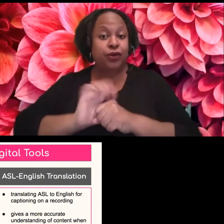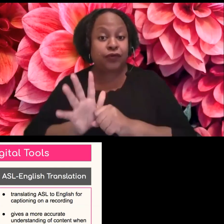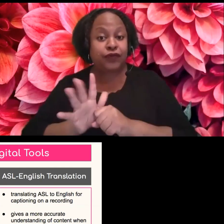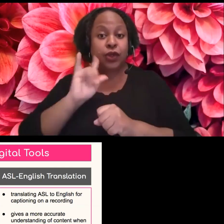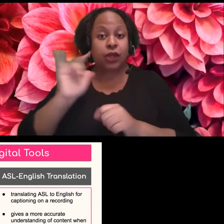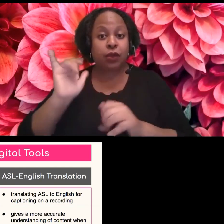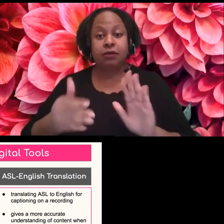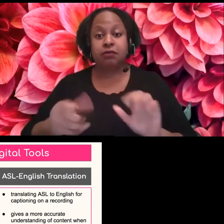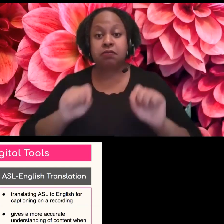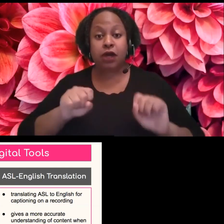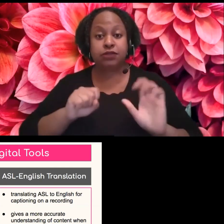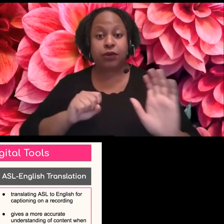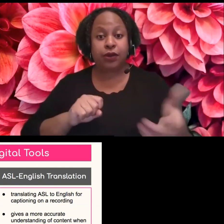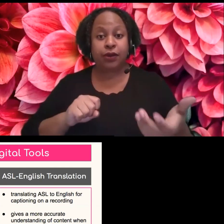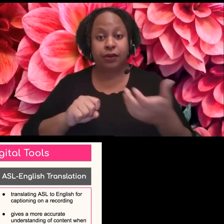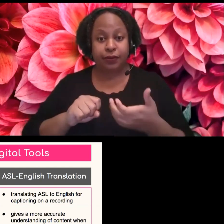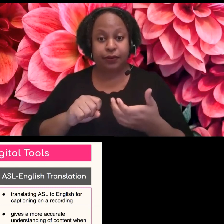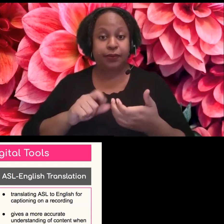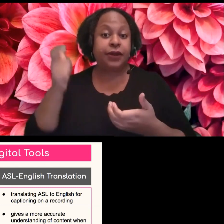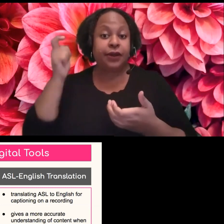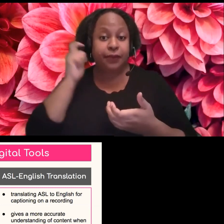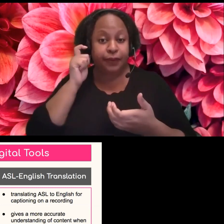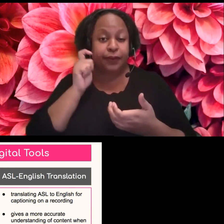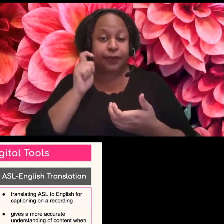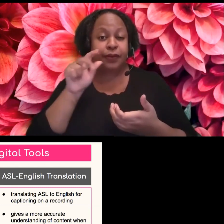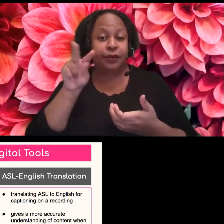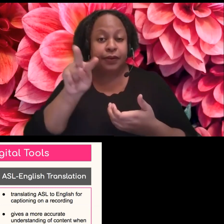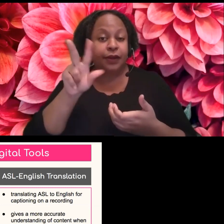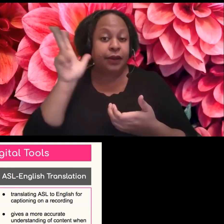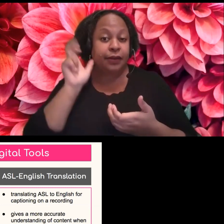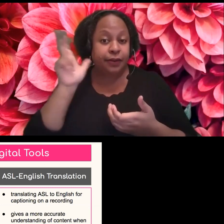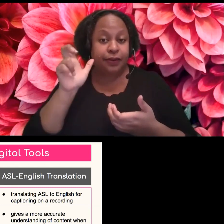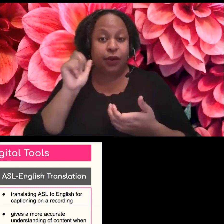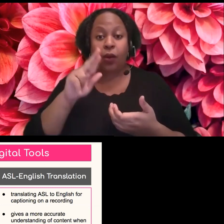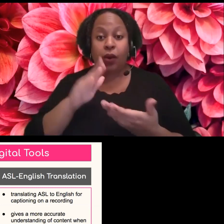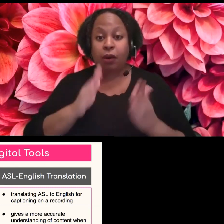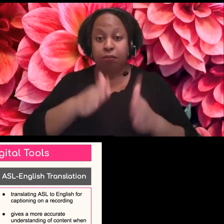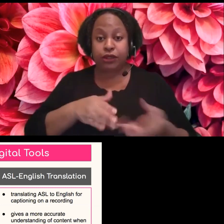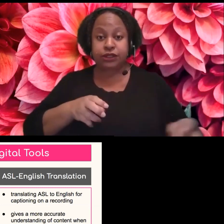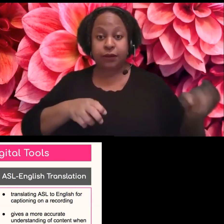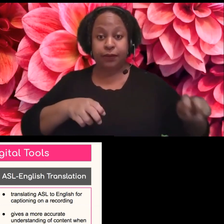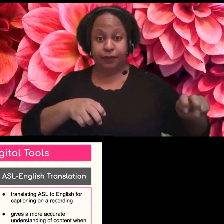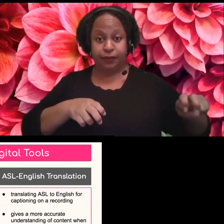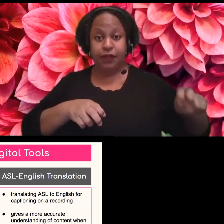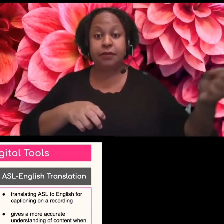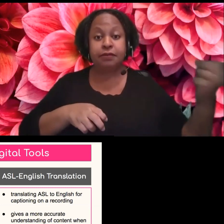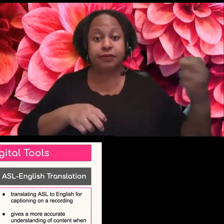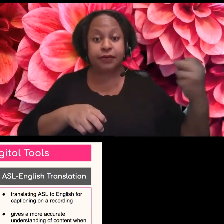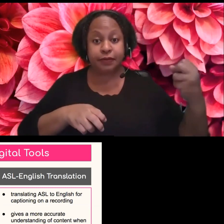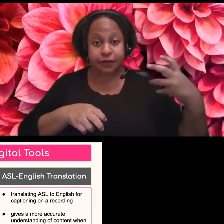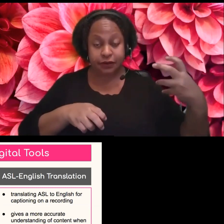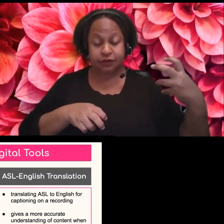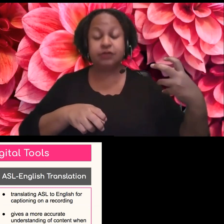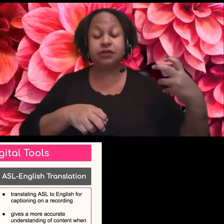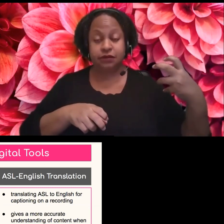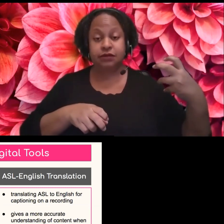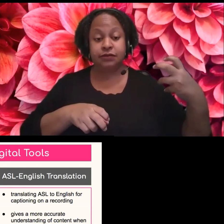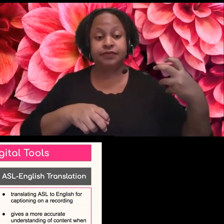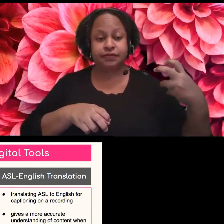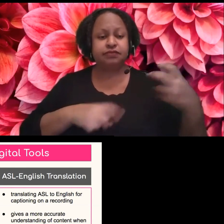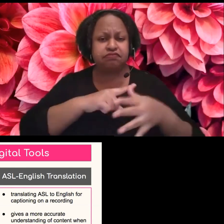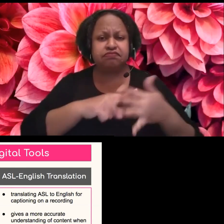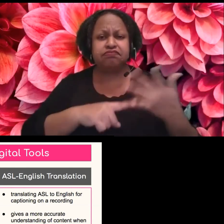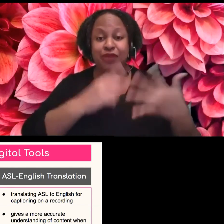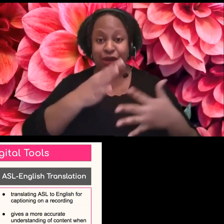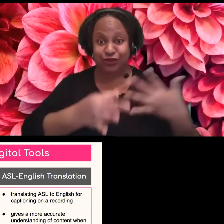device someone is putting in their ear during the show. It can also be a literal live person next to them. Um, you know, et cetera,